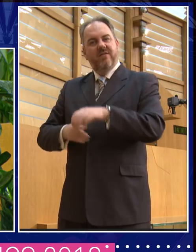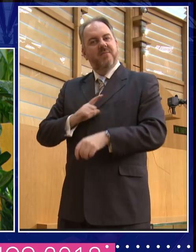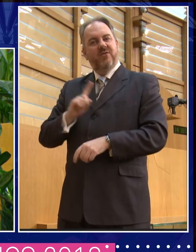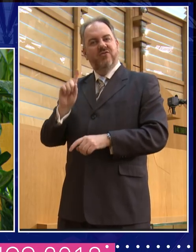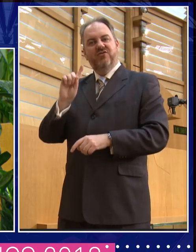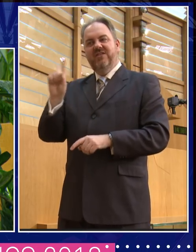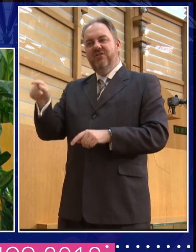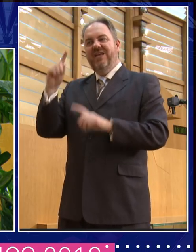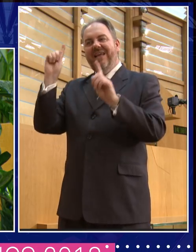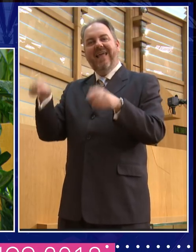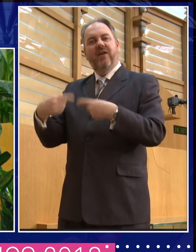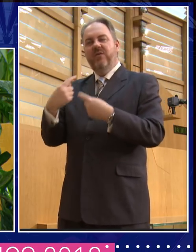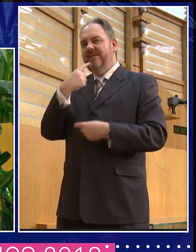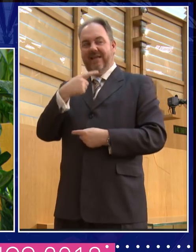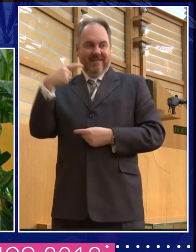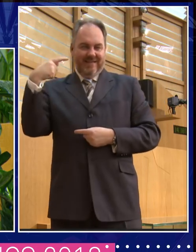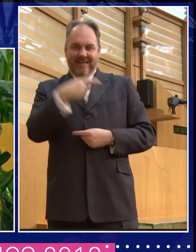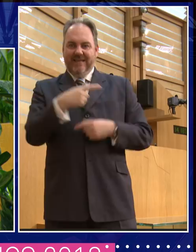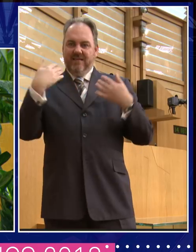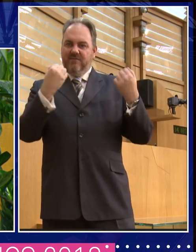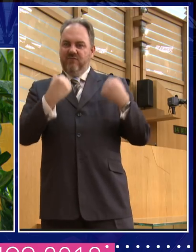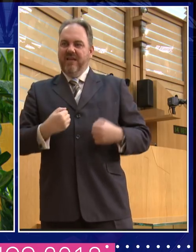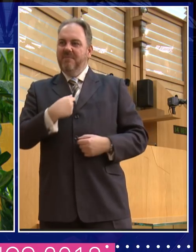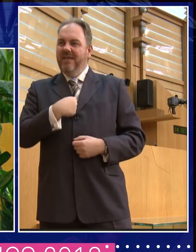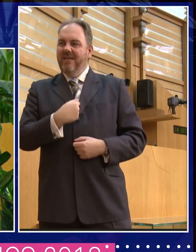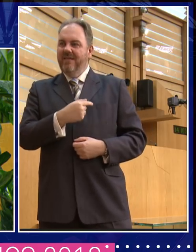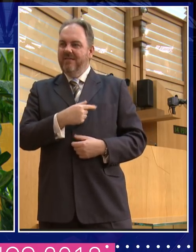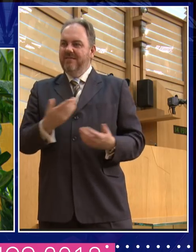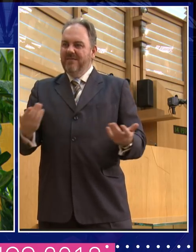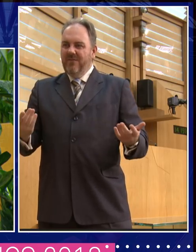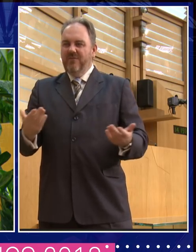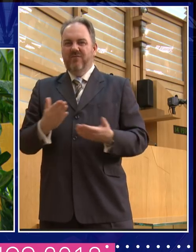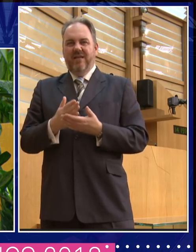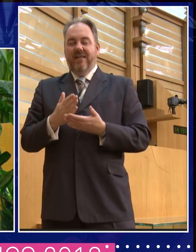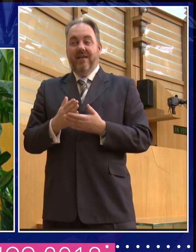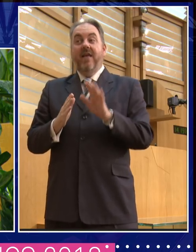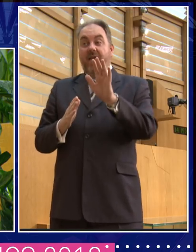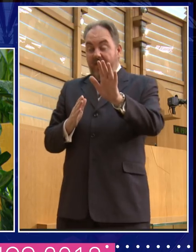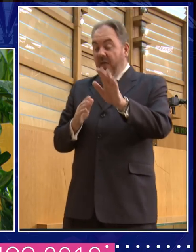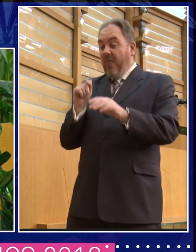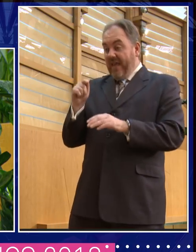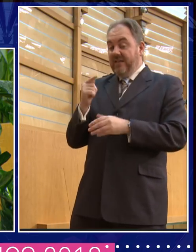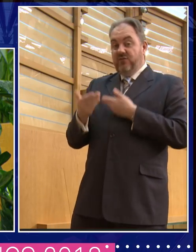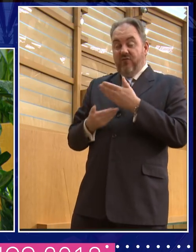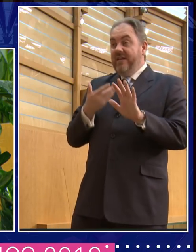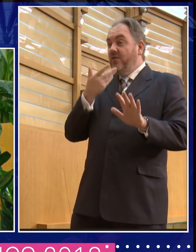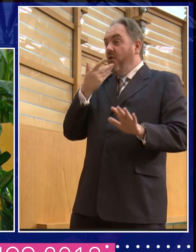denounce him. Now, there is a, hard to say there's a happy ending to this story because there isn't, but